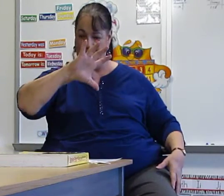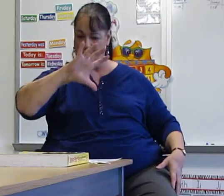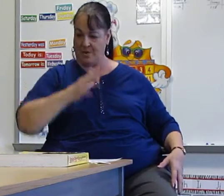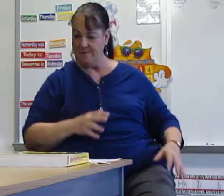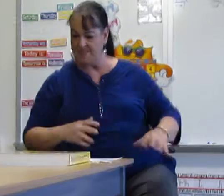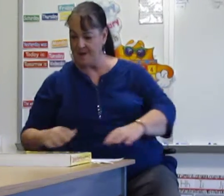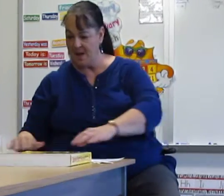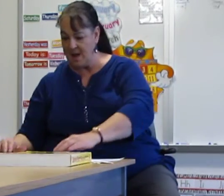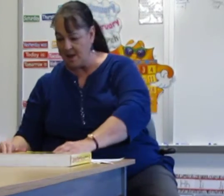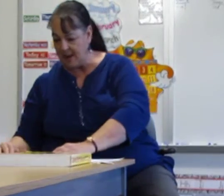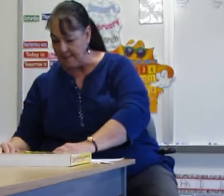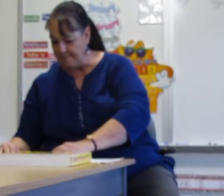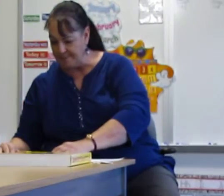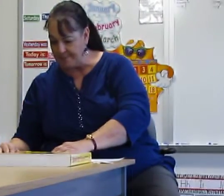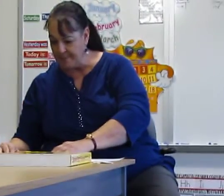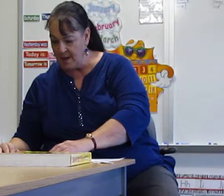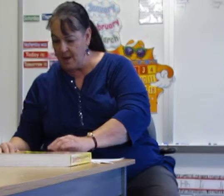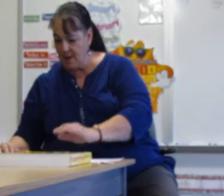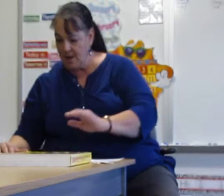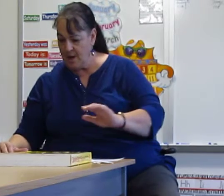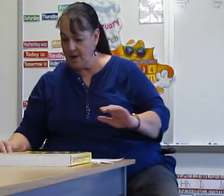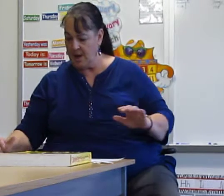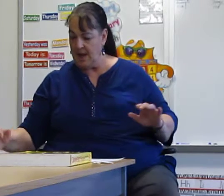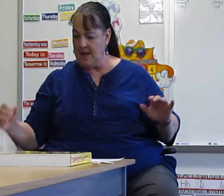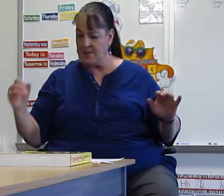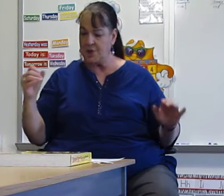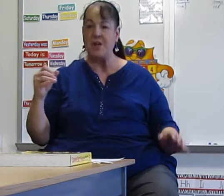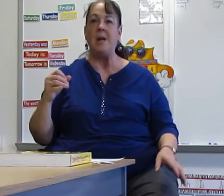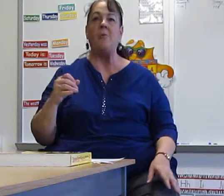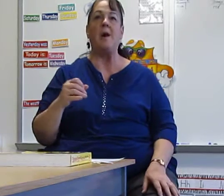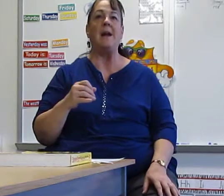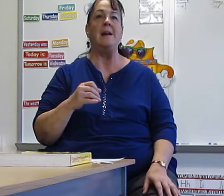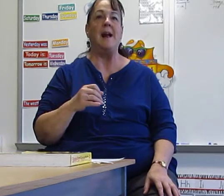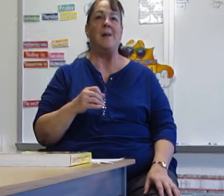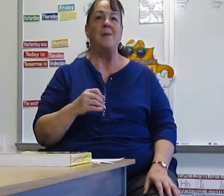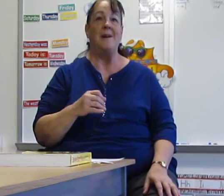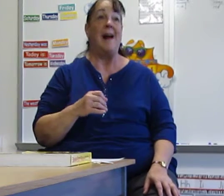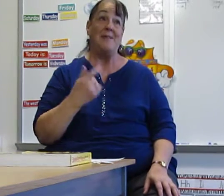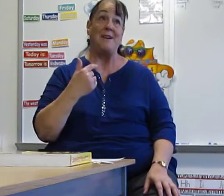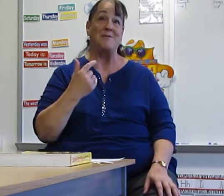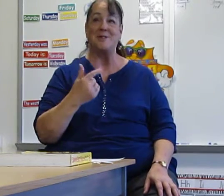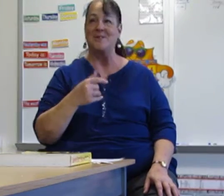children. Okay. Is she working now? I have five children.